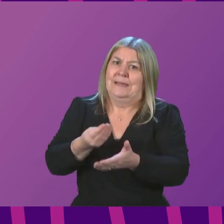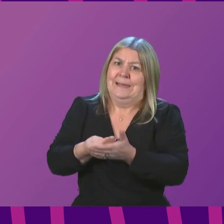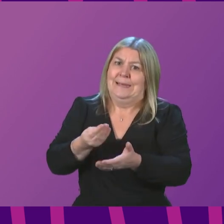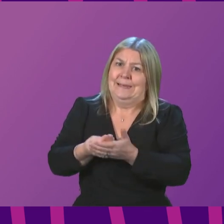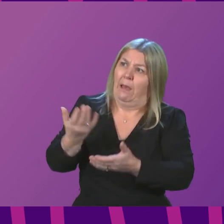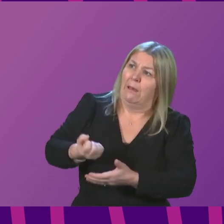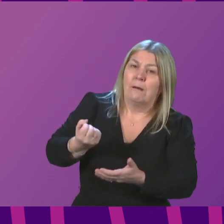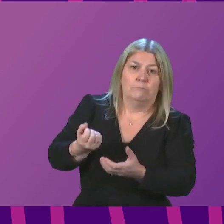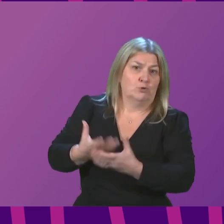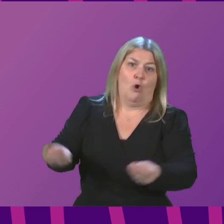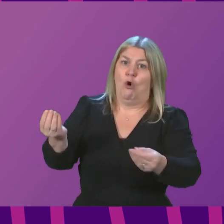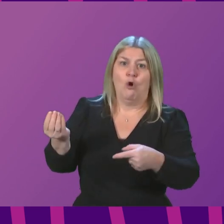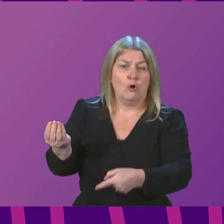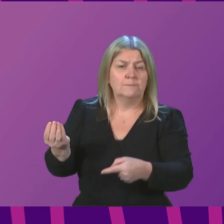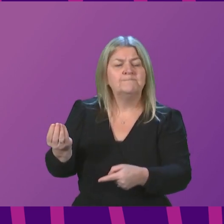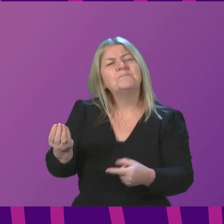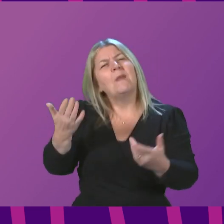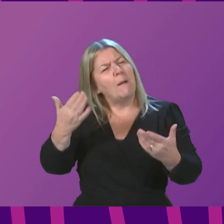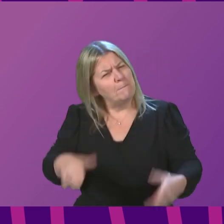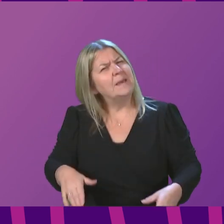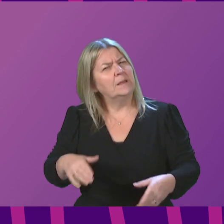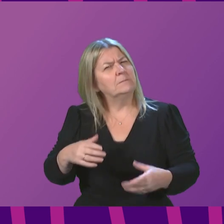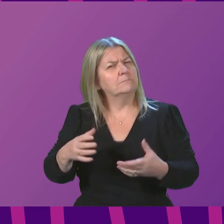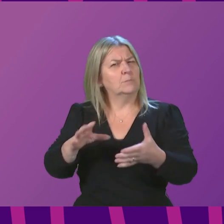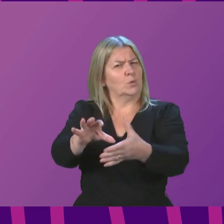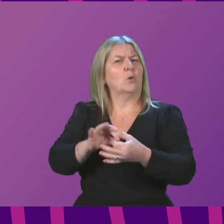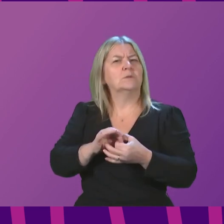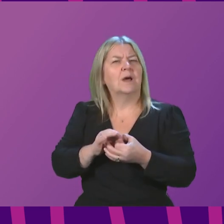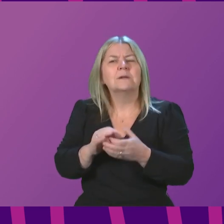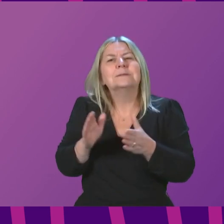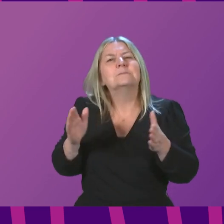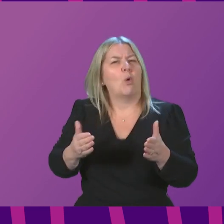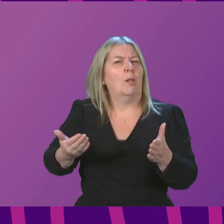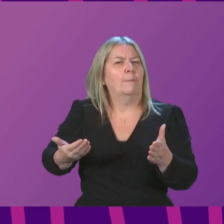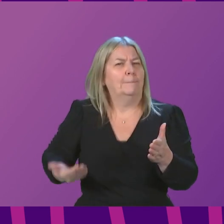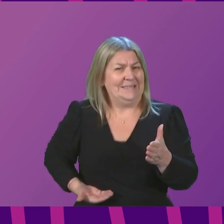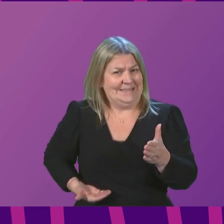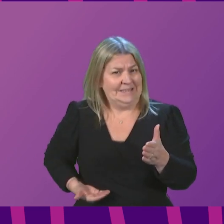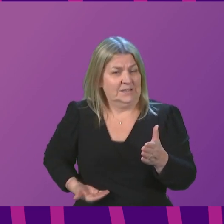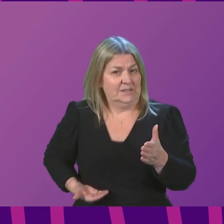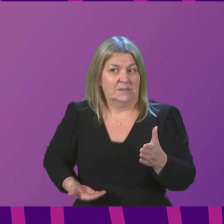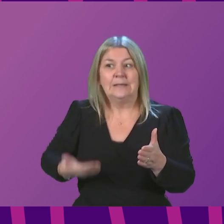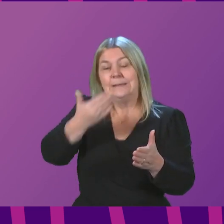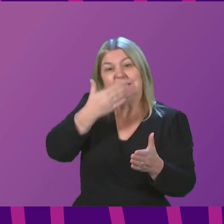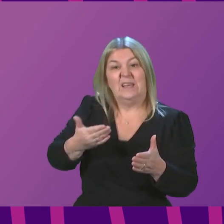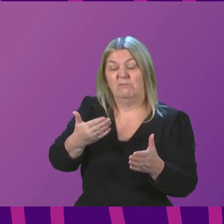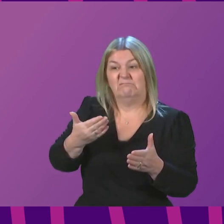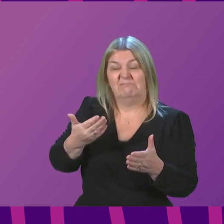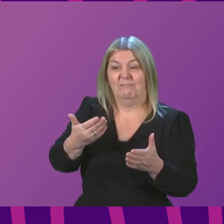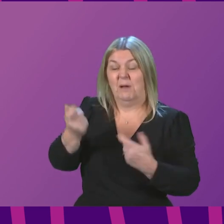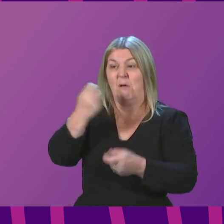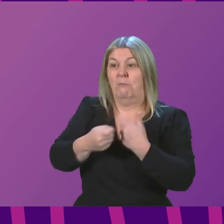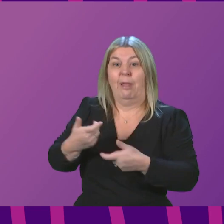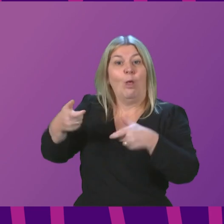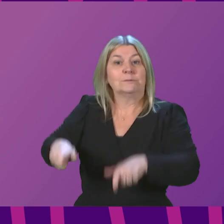contacted by local small businesses who feel they have been put into an unofficial lockdown as people do what is being asked by the